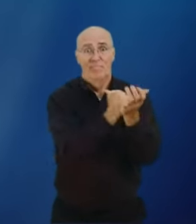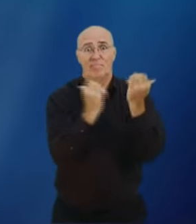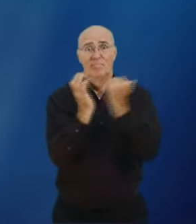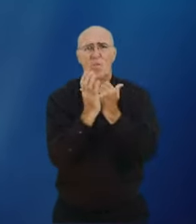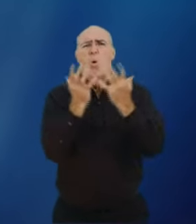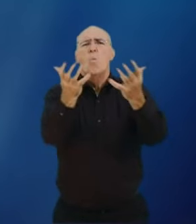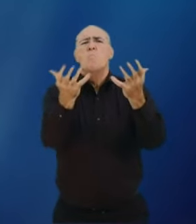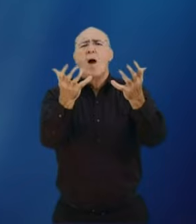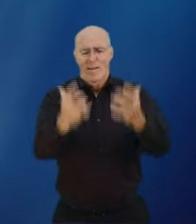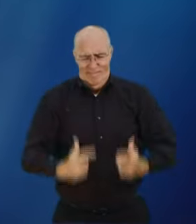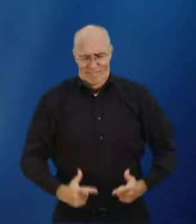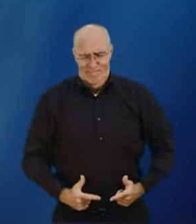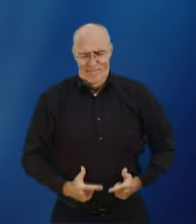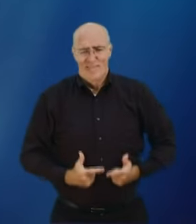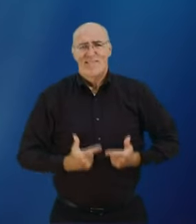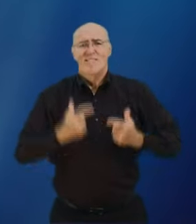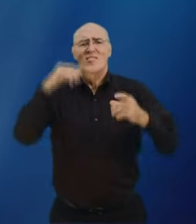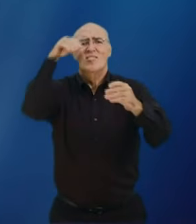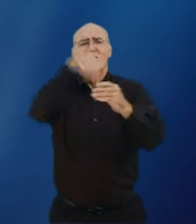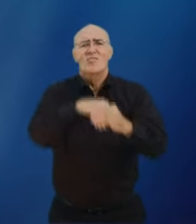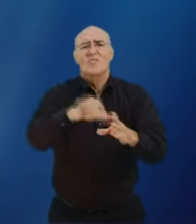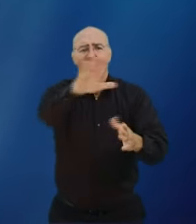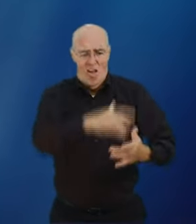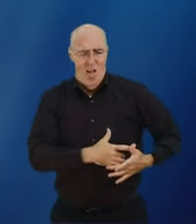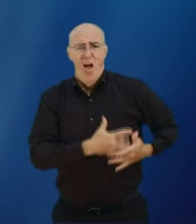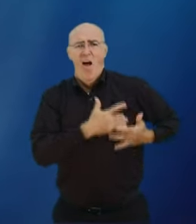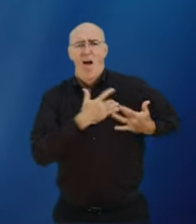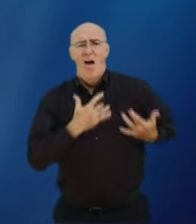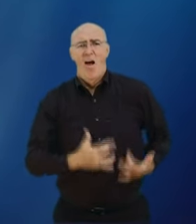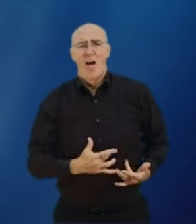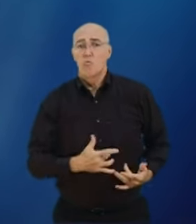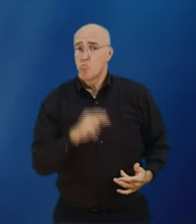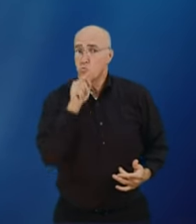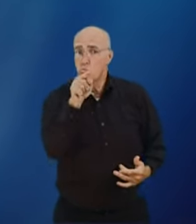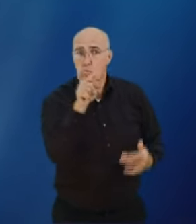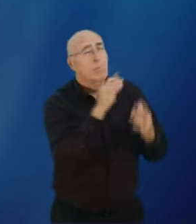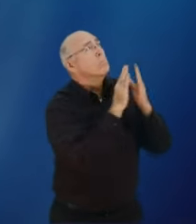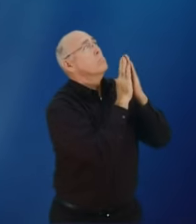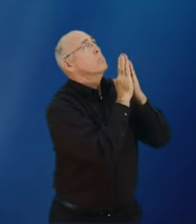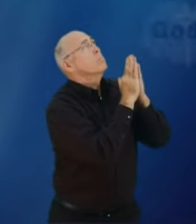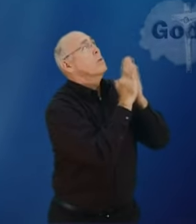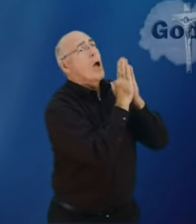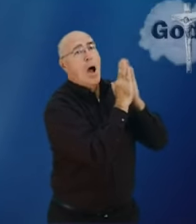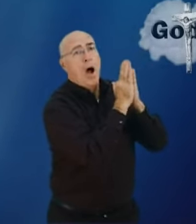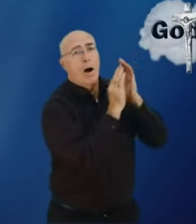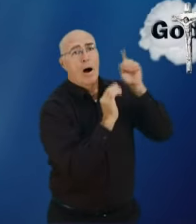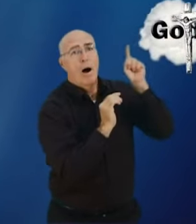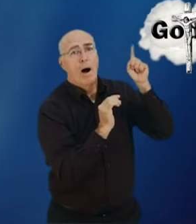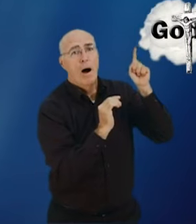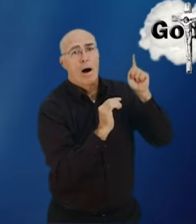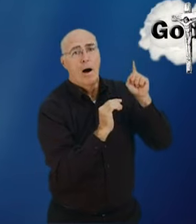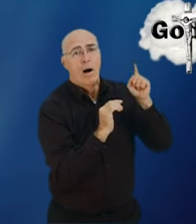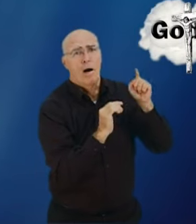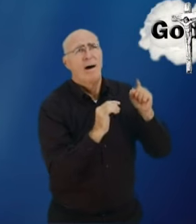all to come and be saved he invites people to have life in their hearts